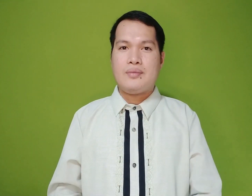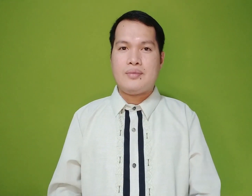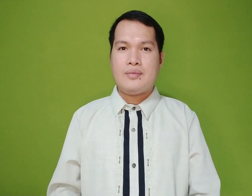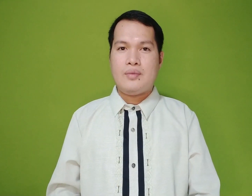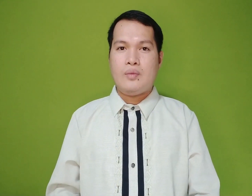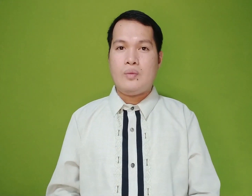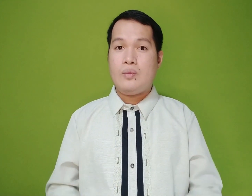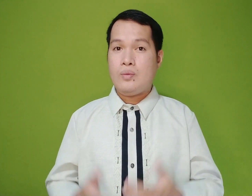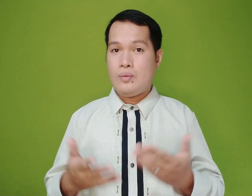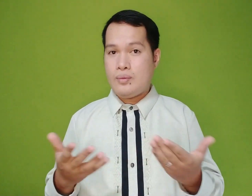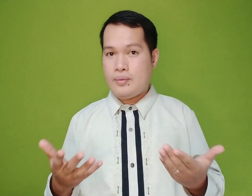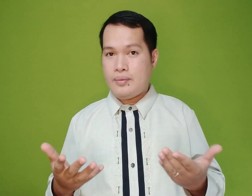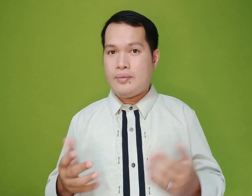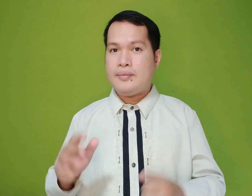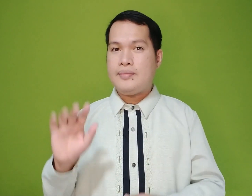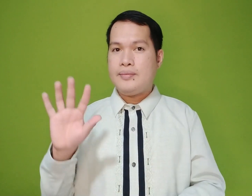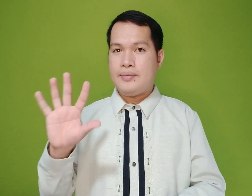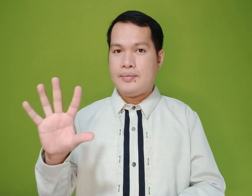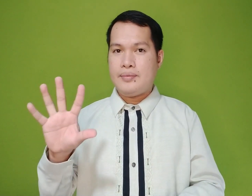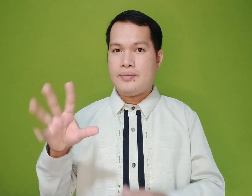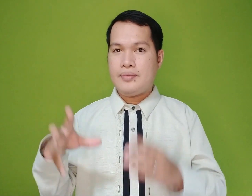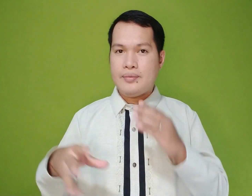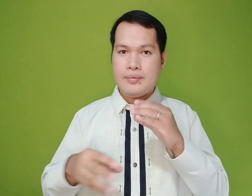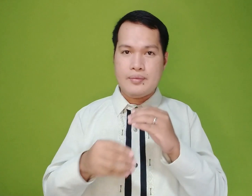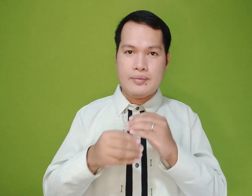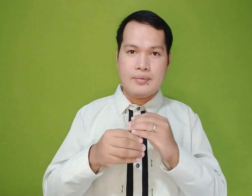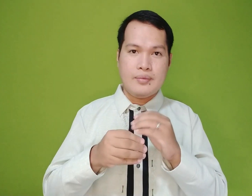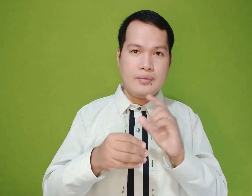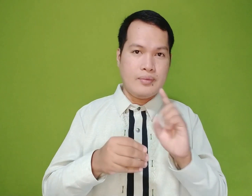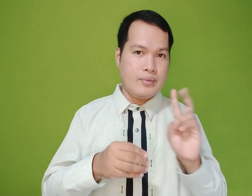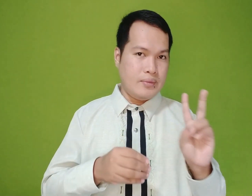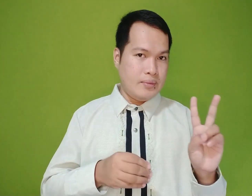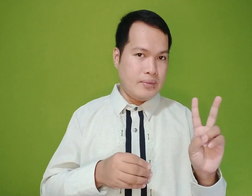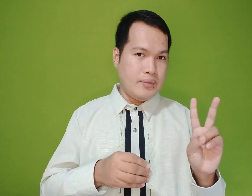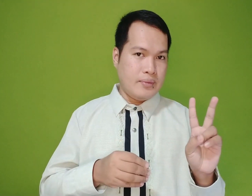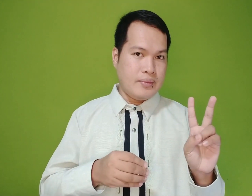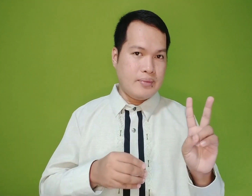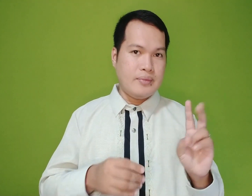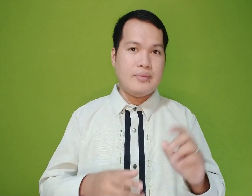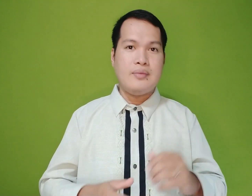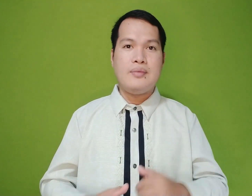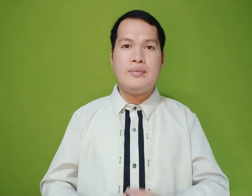or 5 in addition to 2